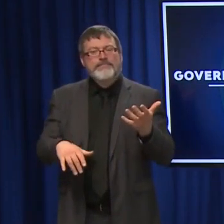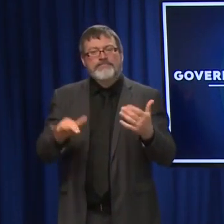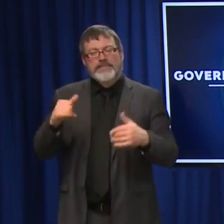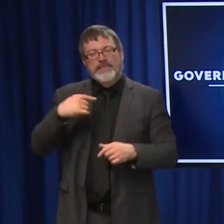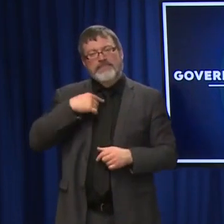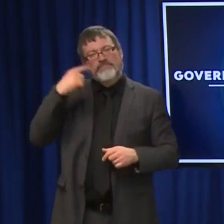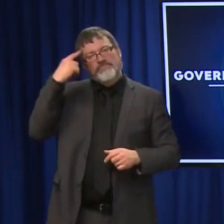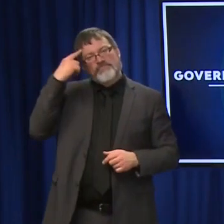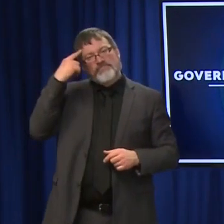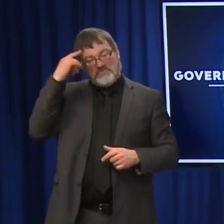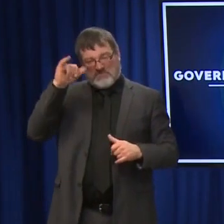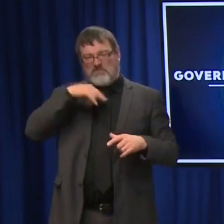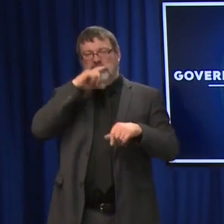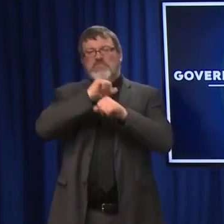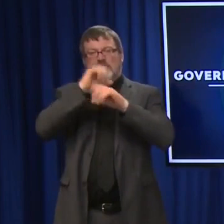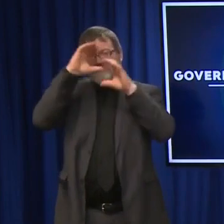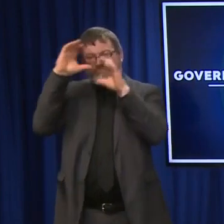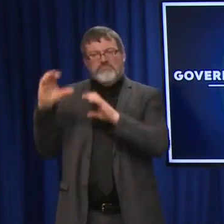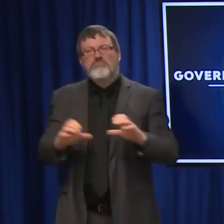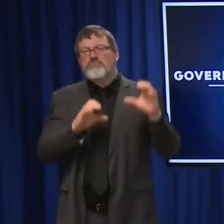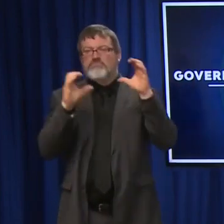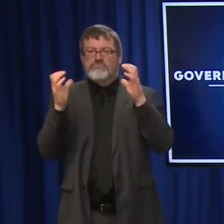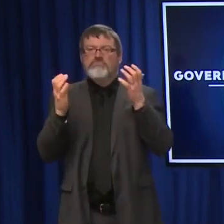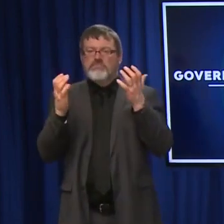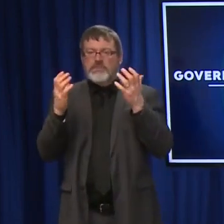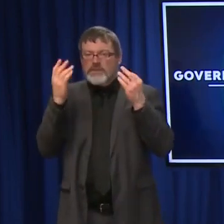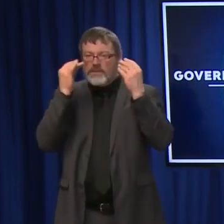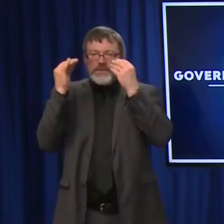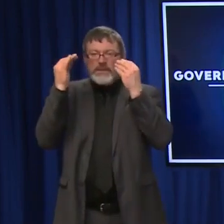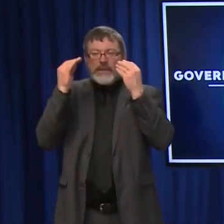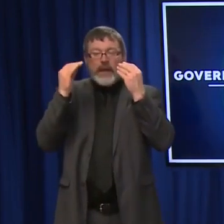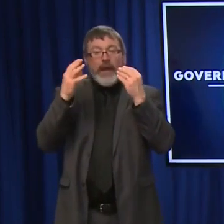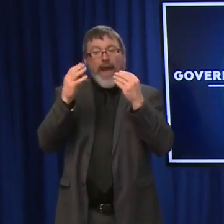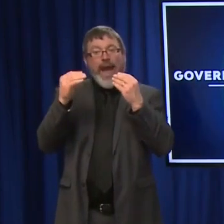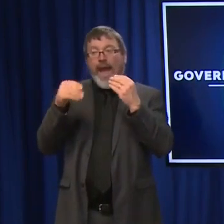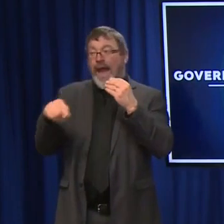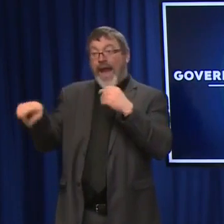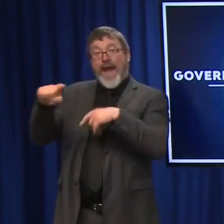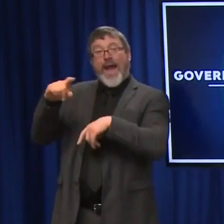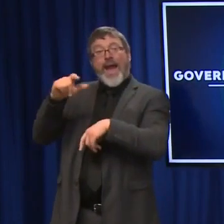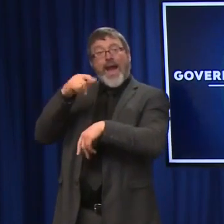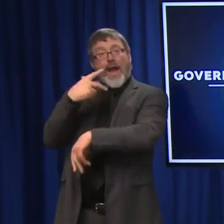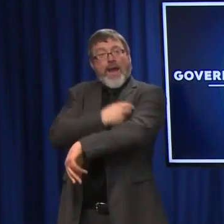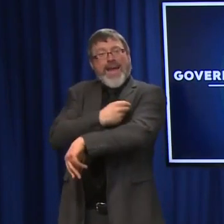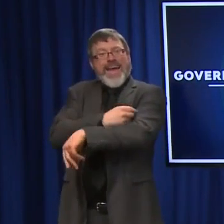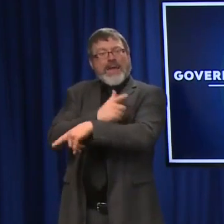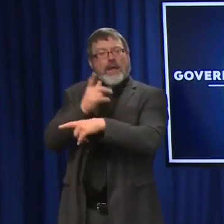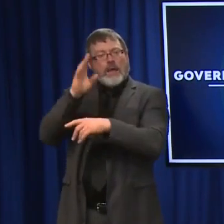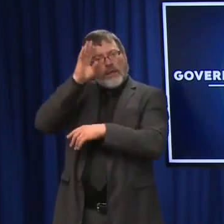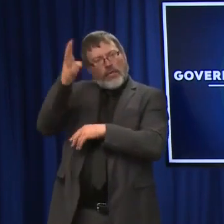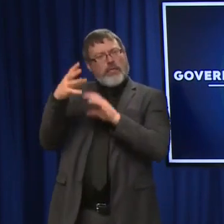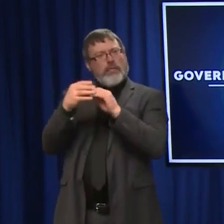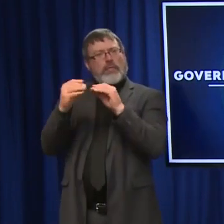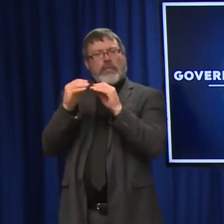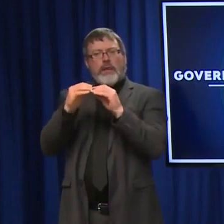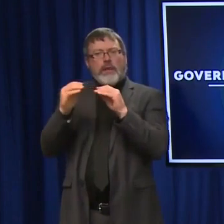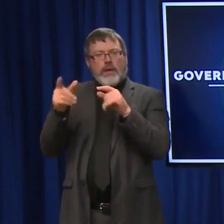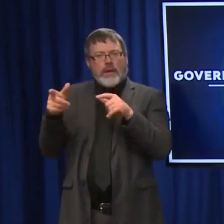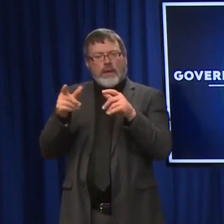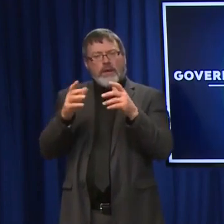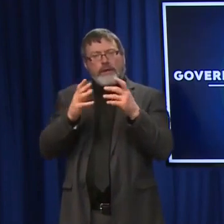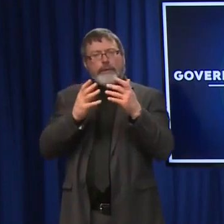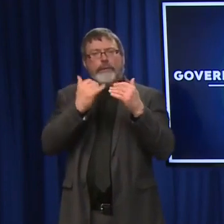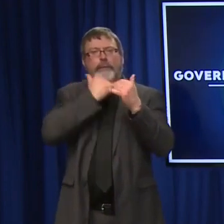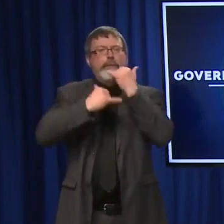up and just the misinformation too. It really drives a lot of us crazy, I think, because I don't want to speak for the commissioner and